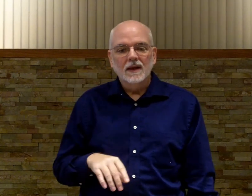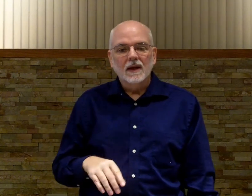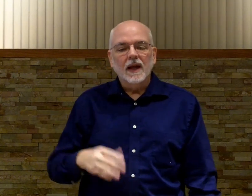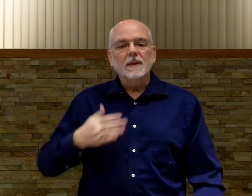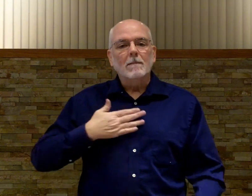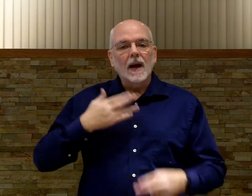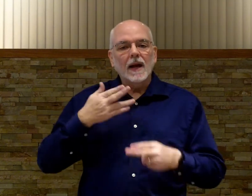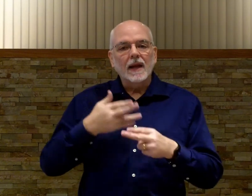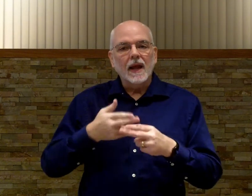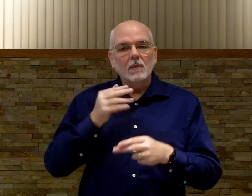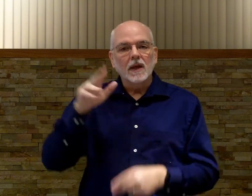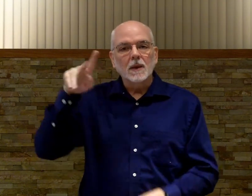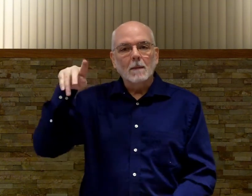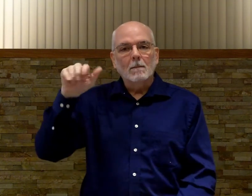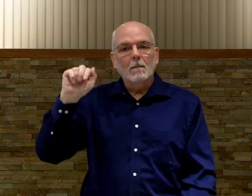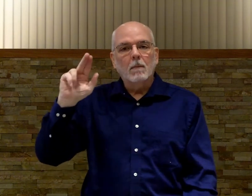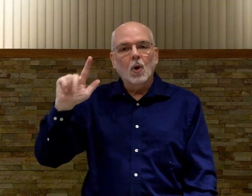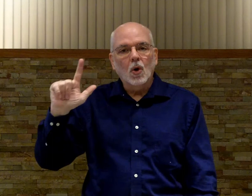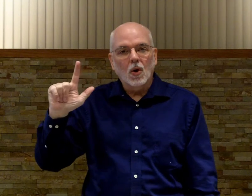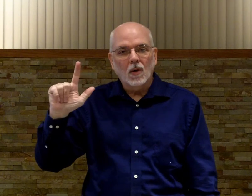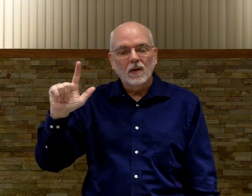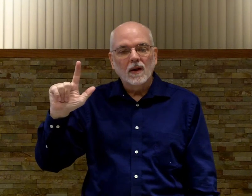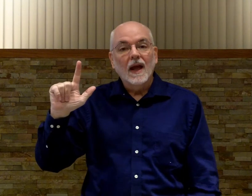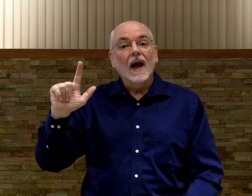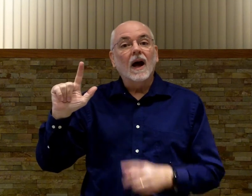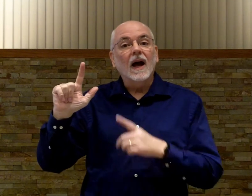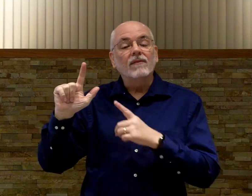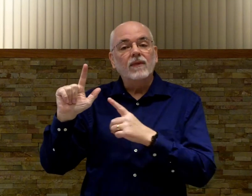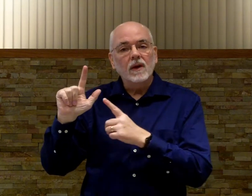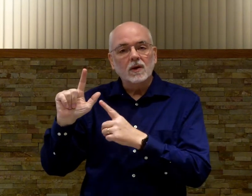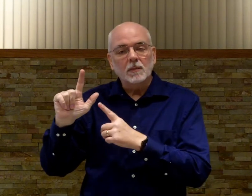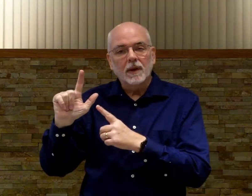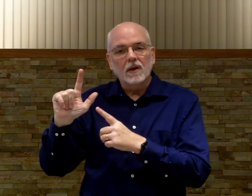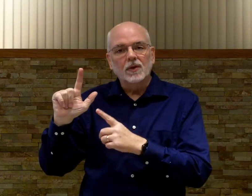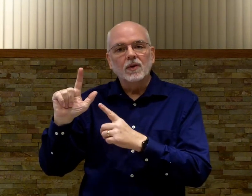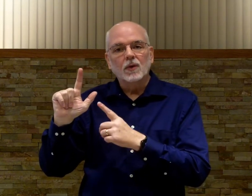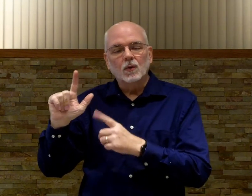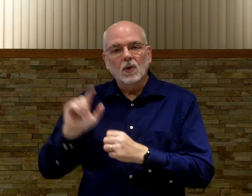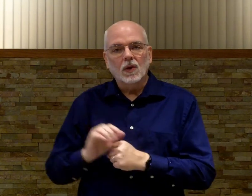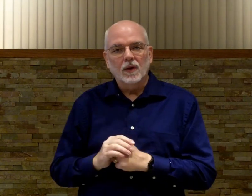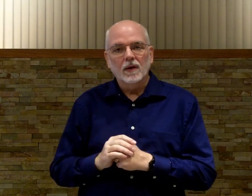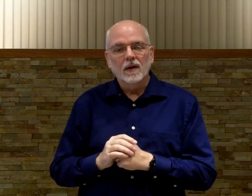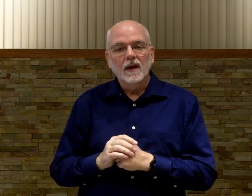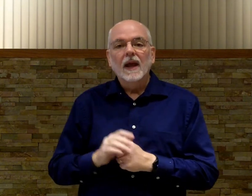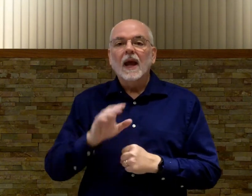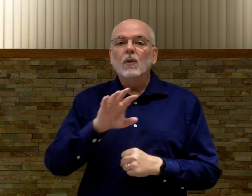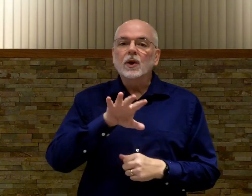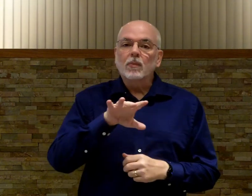It's my name is Paul. I fingerspelled the word. And when you're